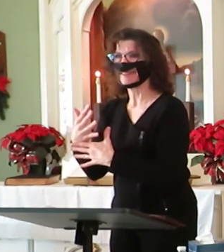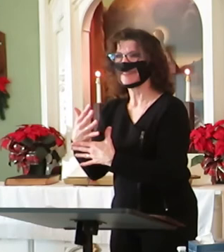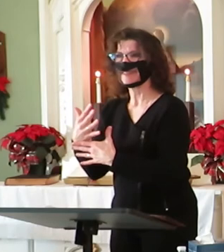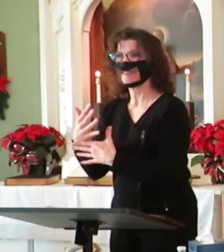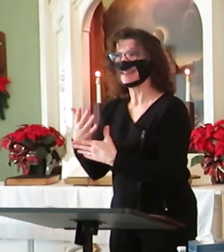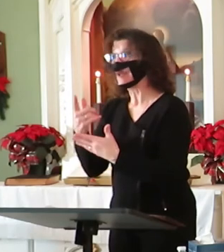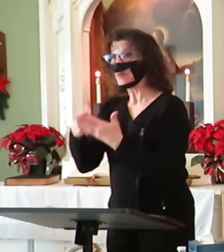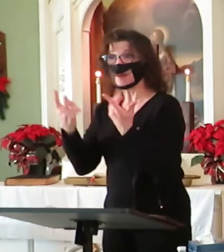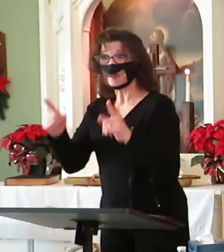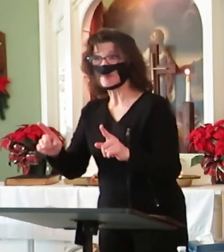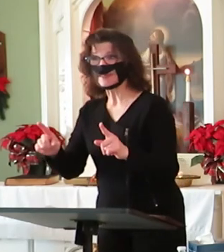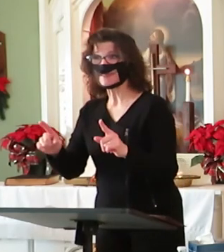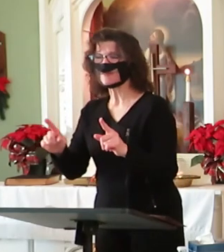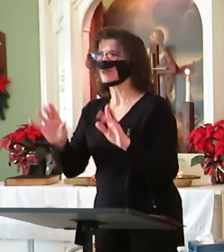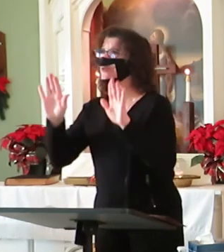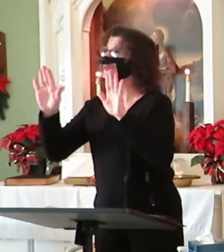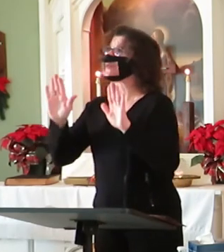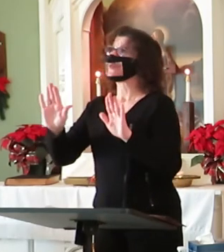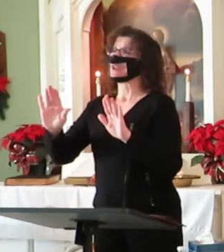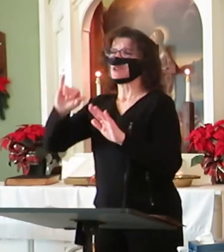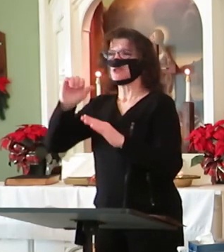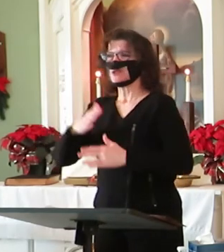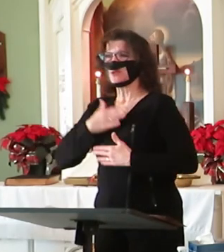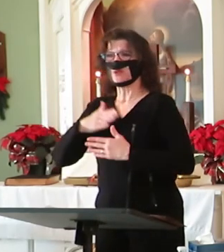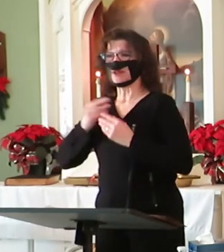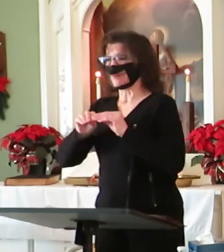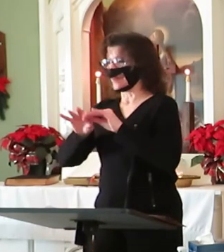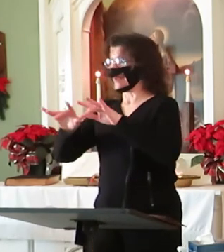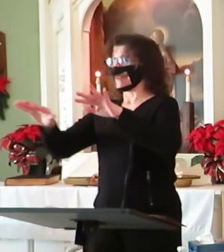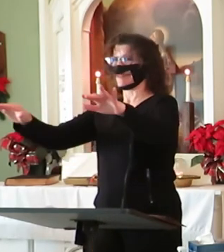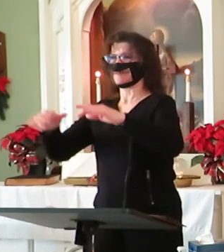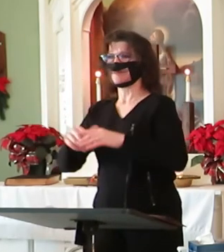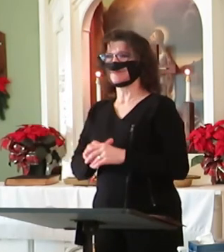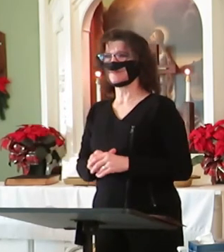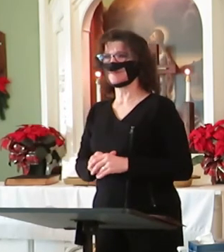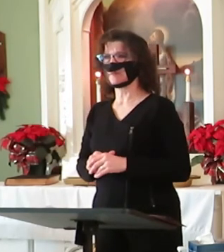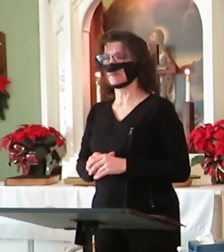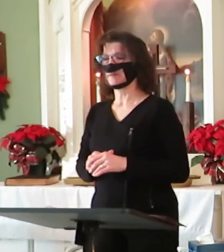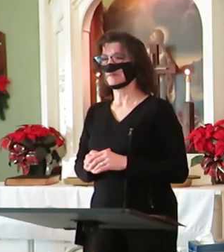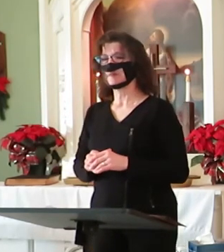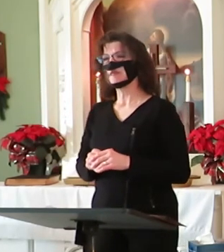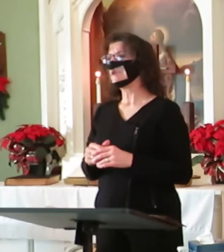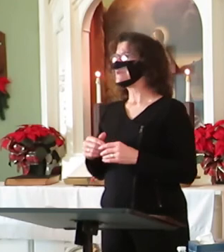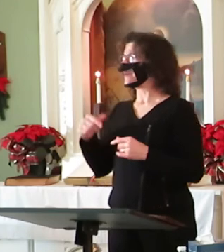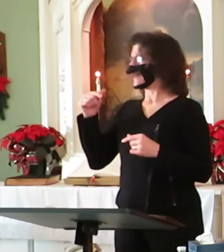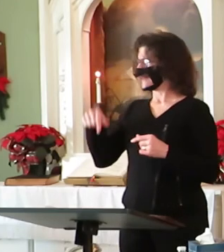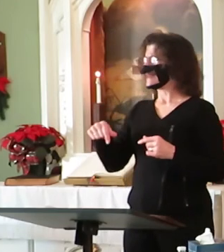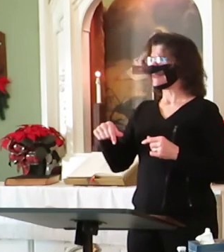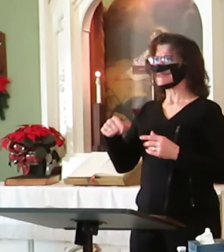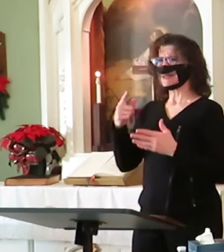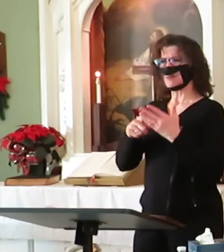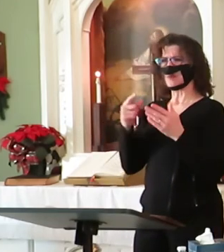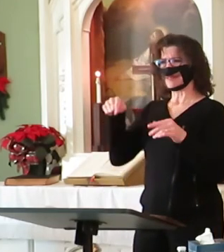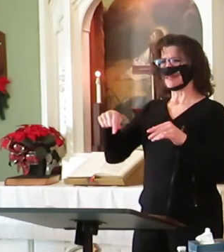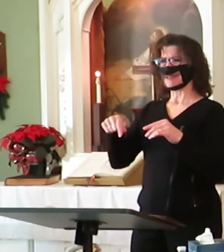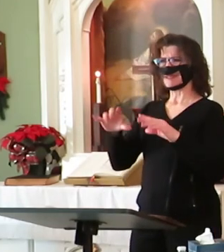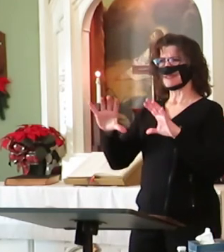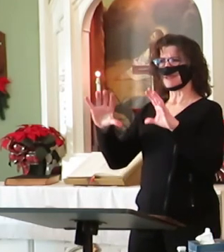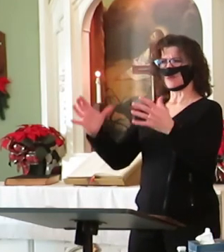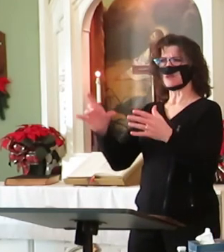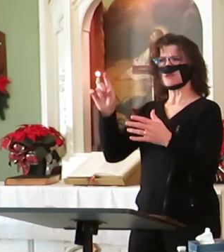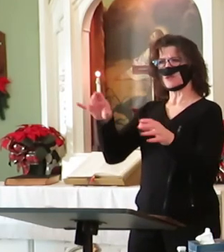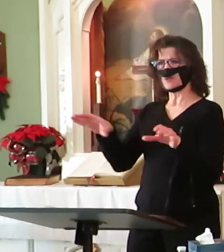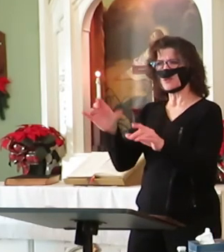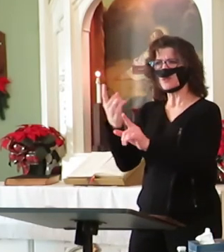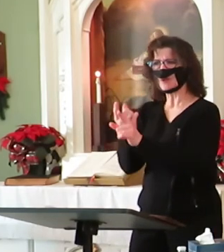Is this not in keeping with the mission of this congregation? Are we not at times in the position to deliver